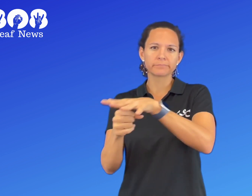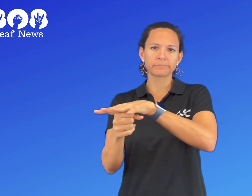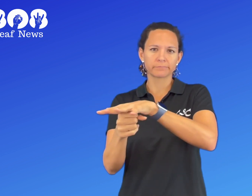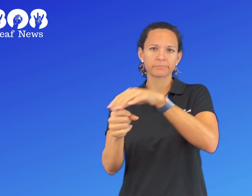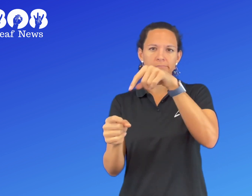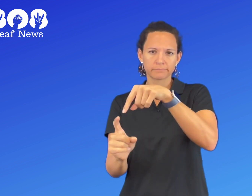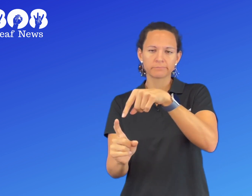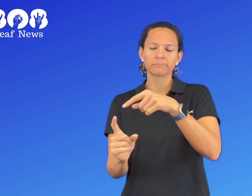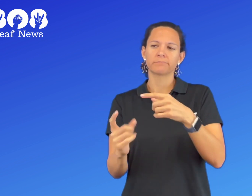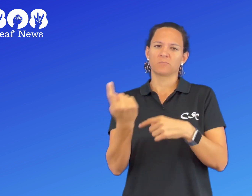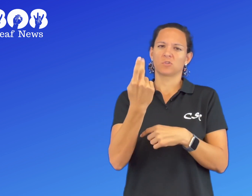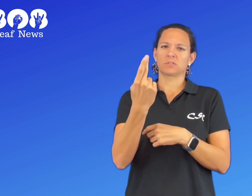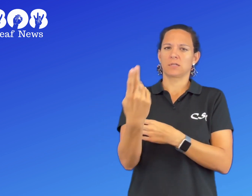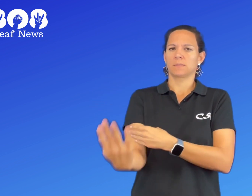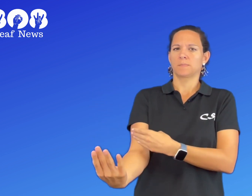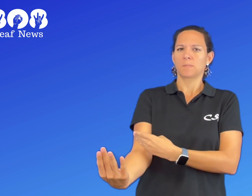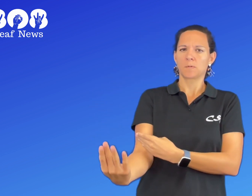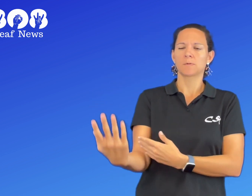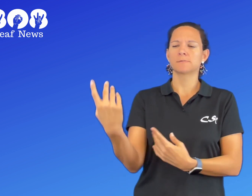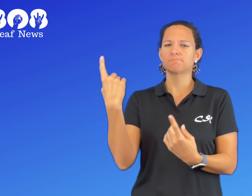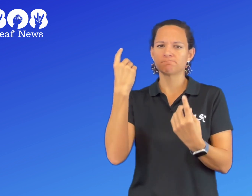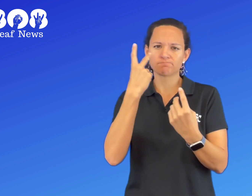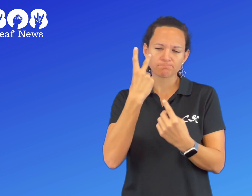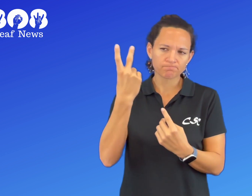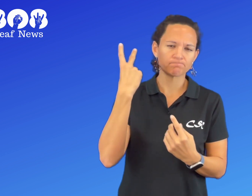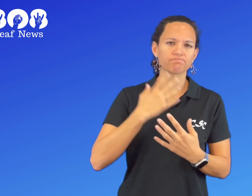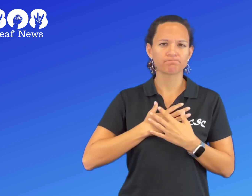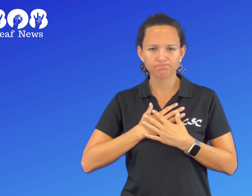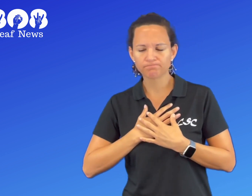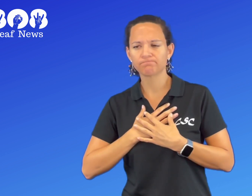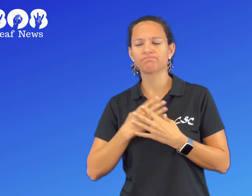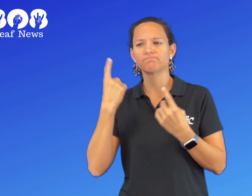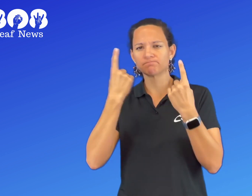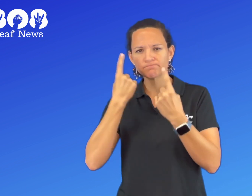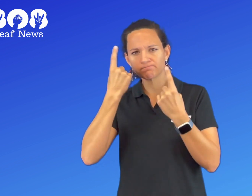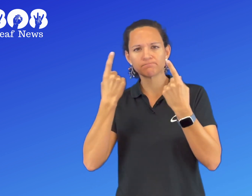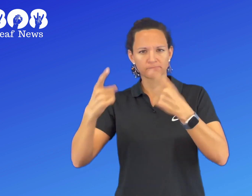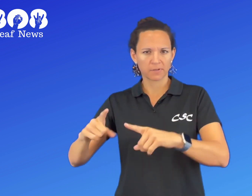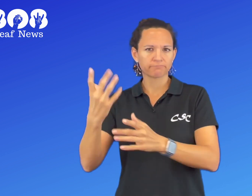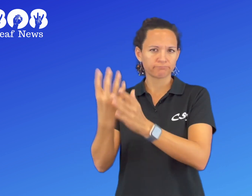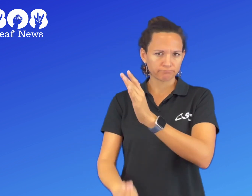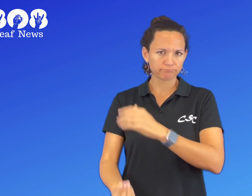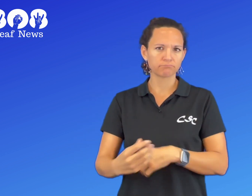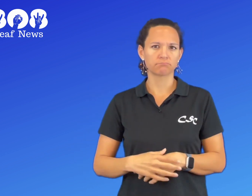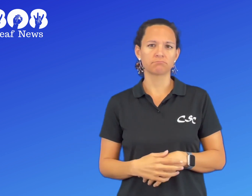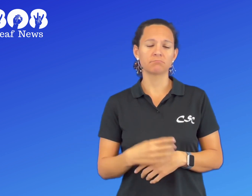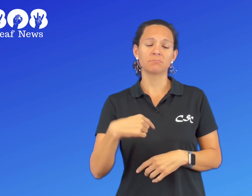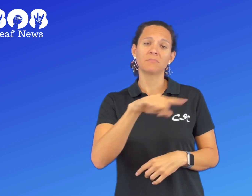While there, they pondered on and grieved for what transpired there. The